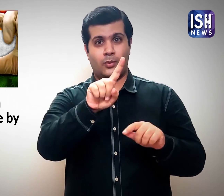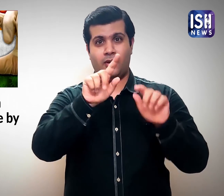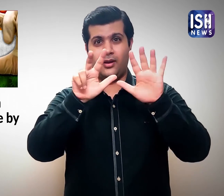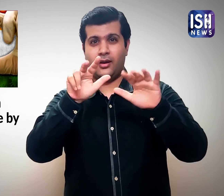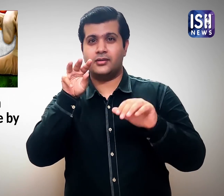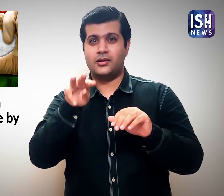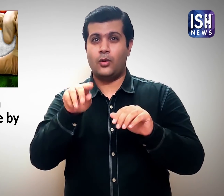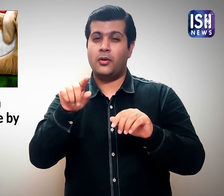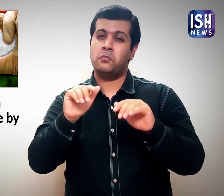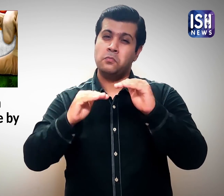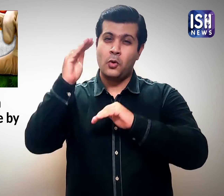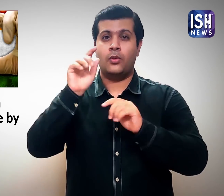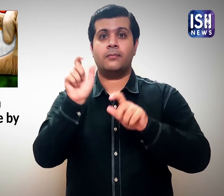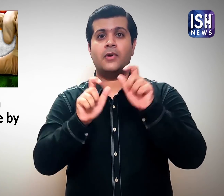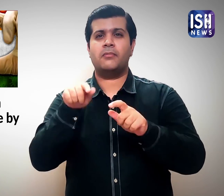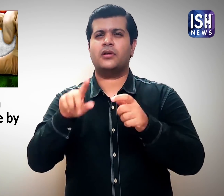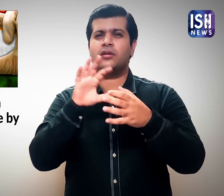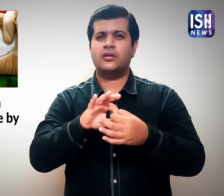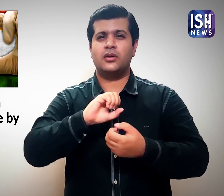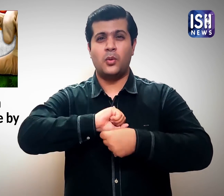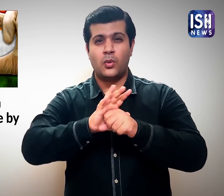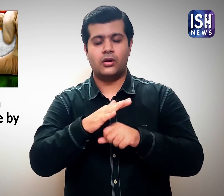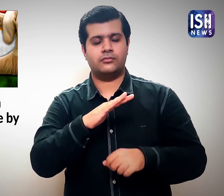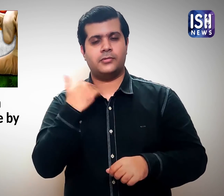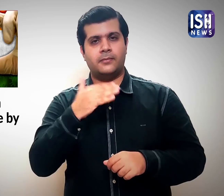,000 and the death toll is above 18,000.